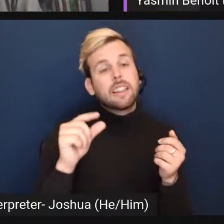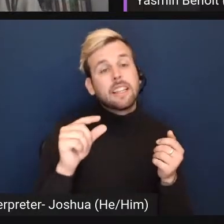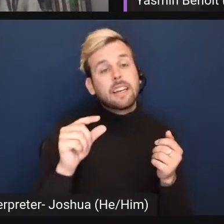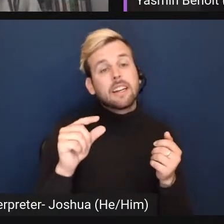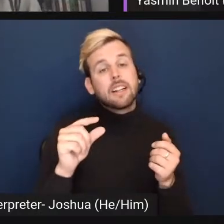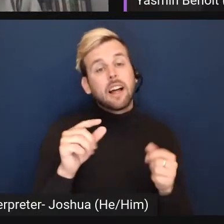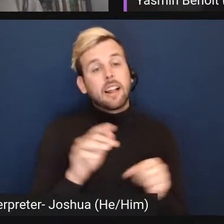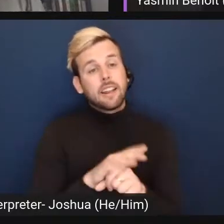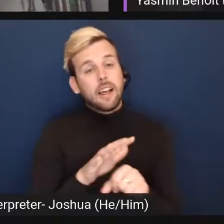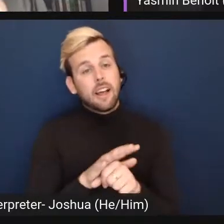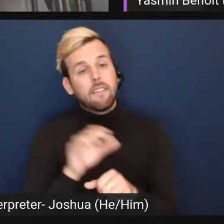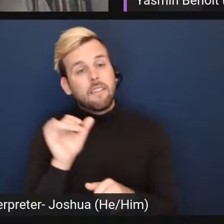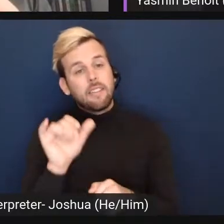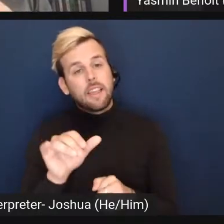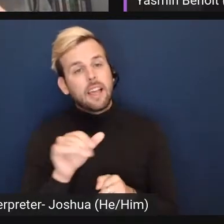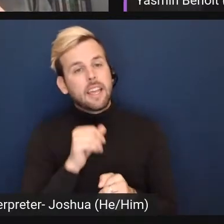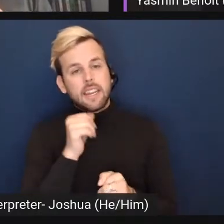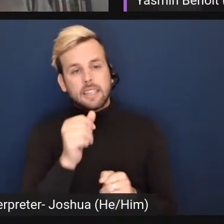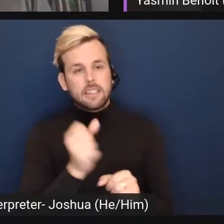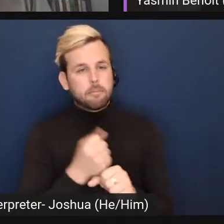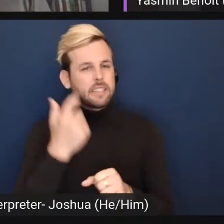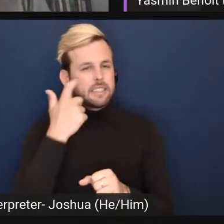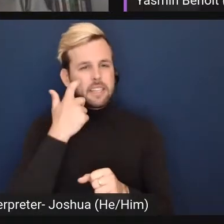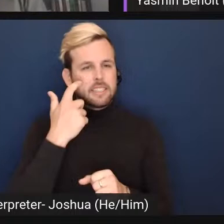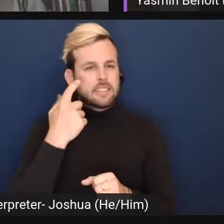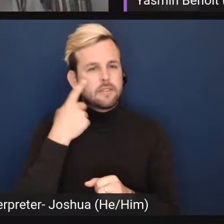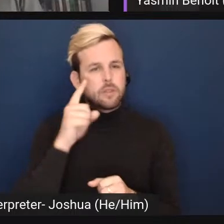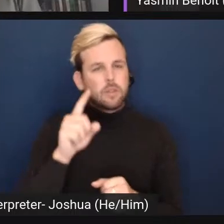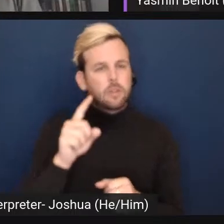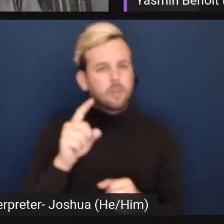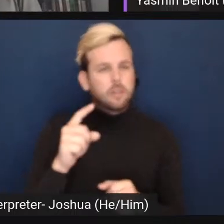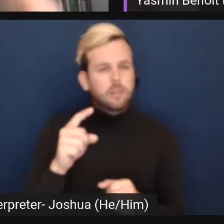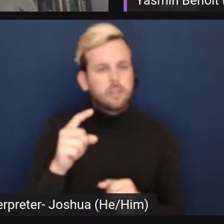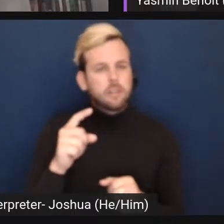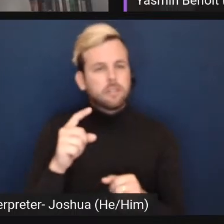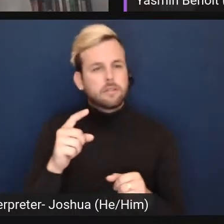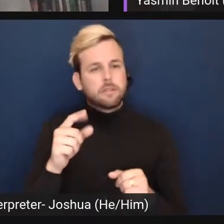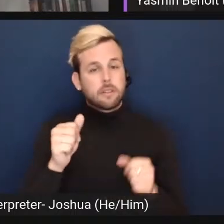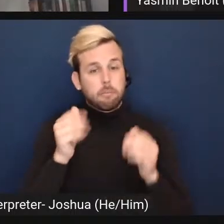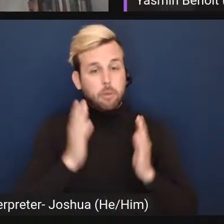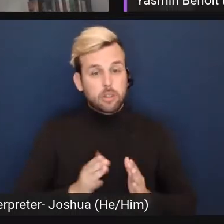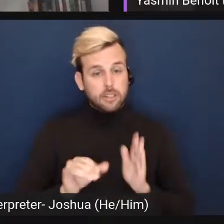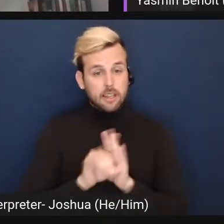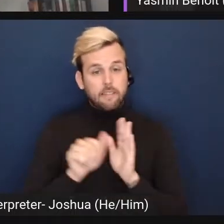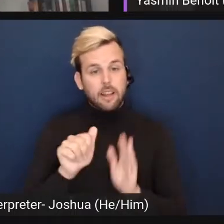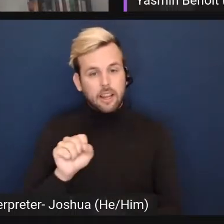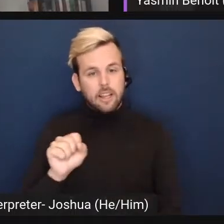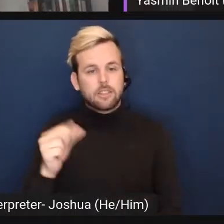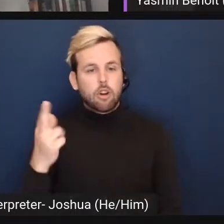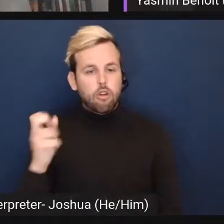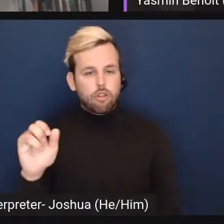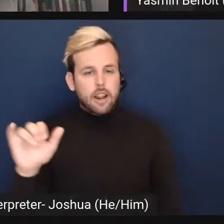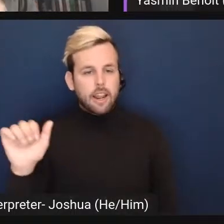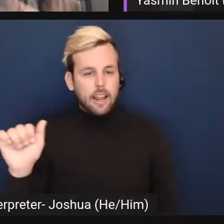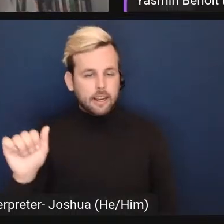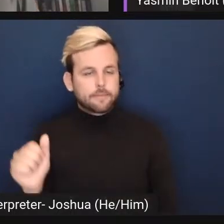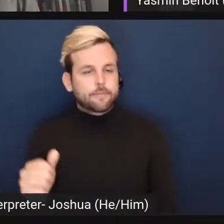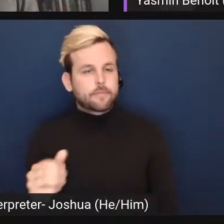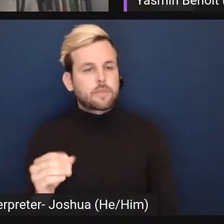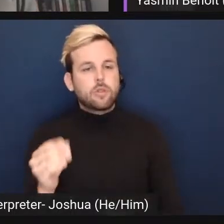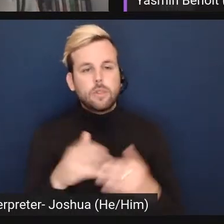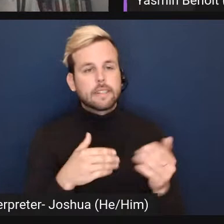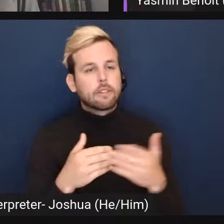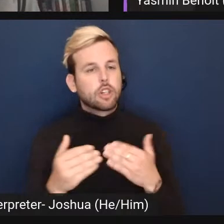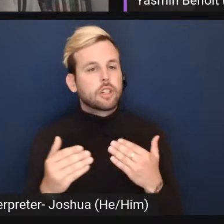enough that it doesn't make sense for an individual to identify as gray instead. And whatever